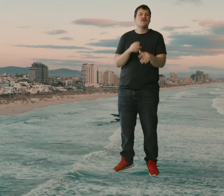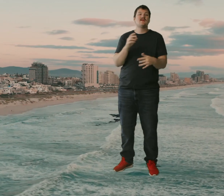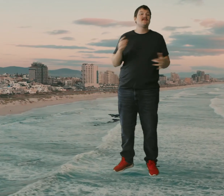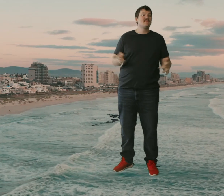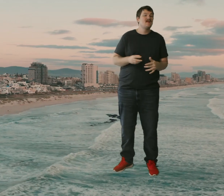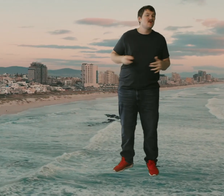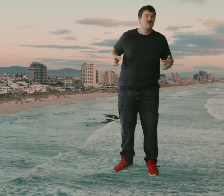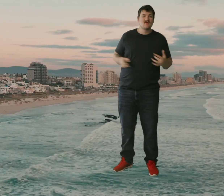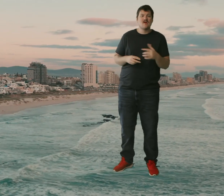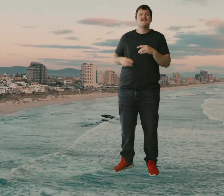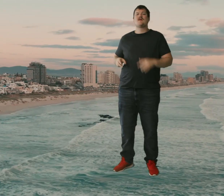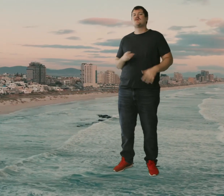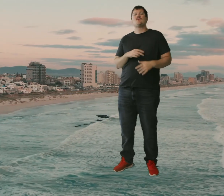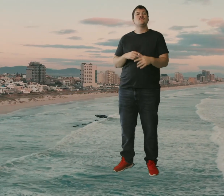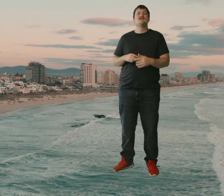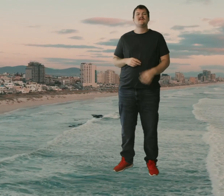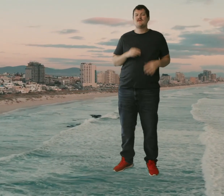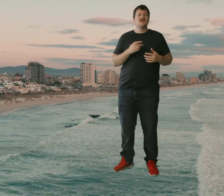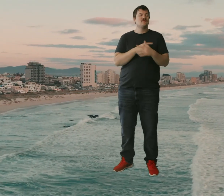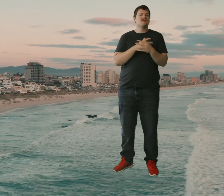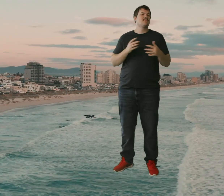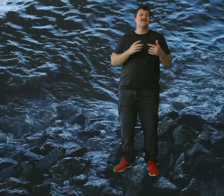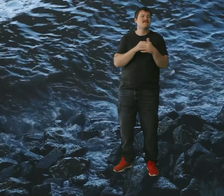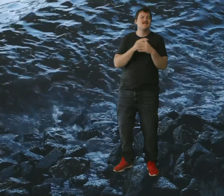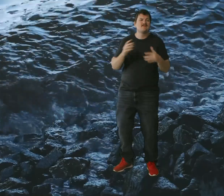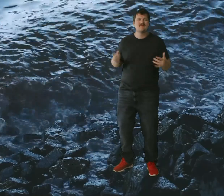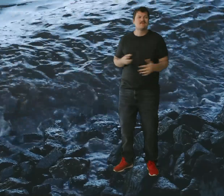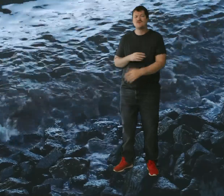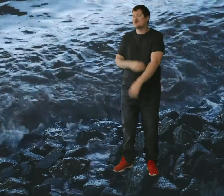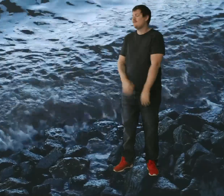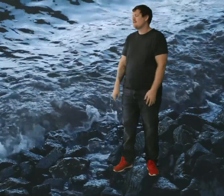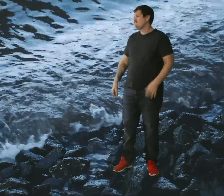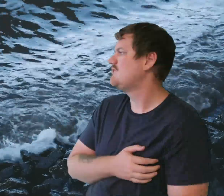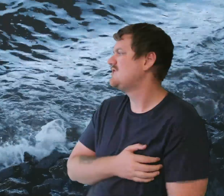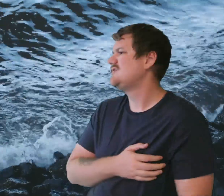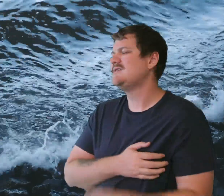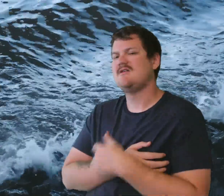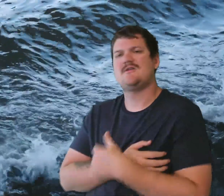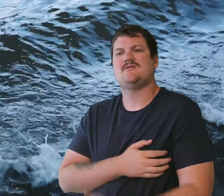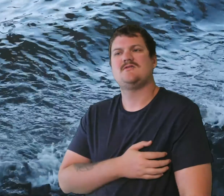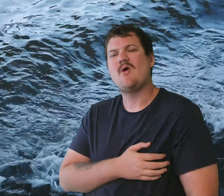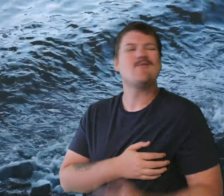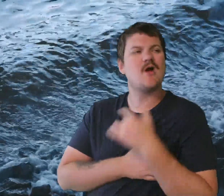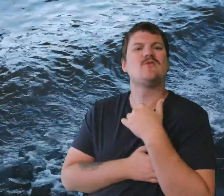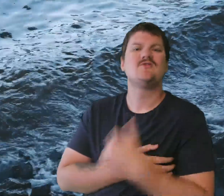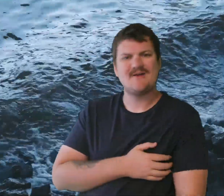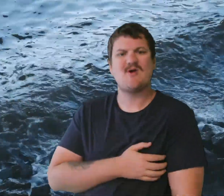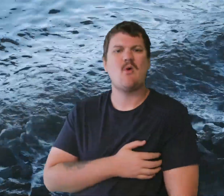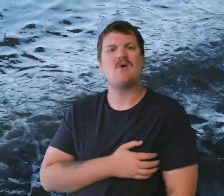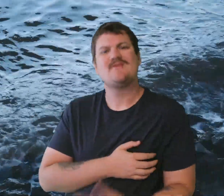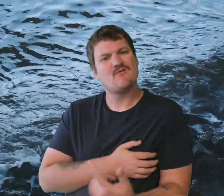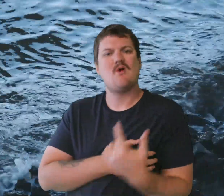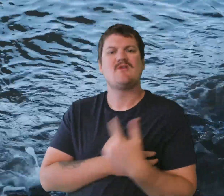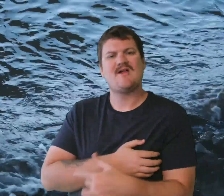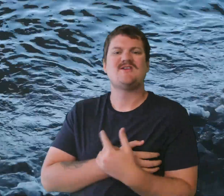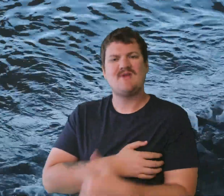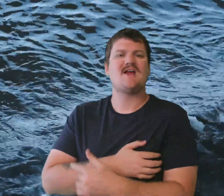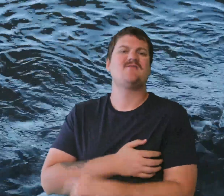I'm the lone ranger, ready to draw and blast all you know Pull the trigger, then commence the beckoning of a horoscope Scorpio, Capricorn, Virgo, Libra, Gemini